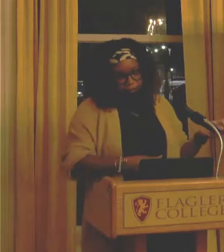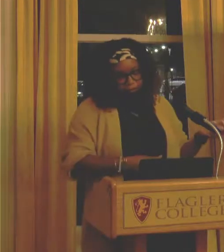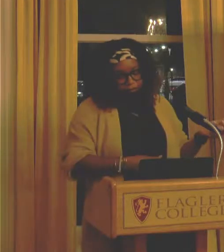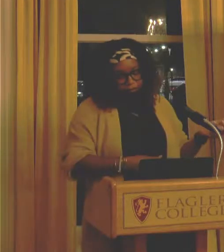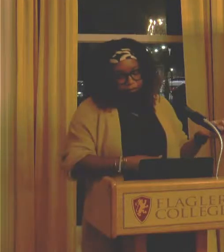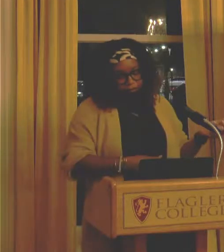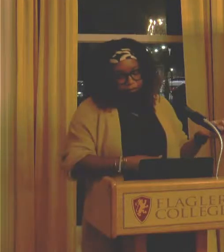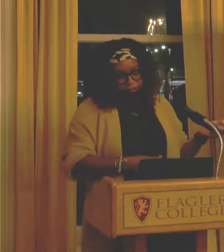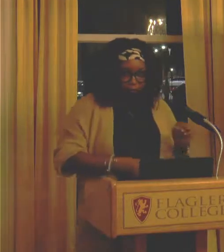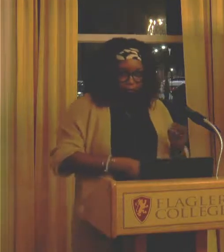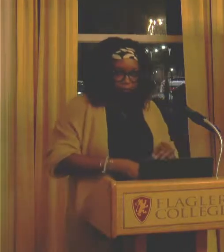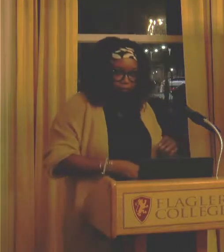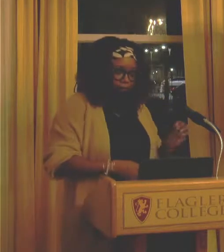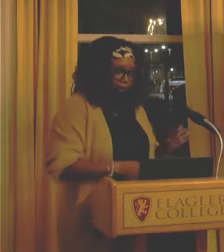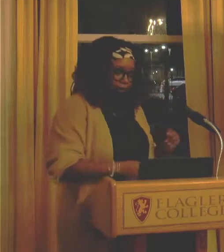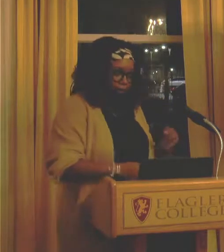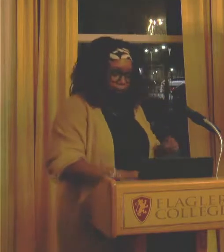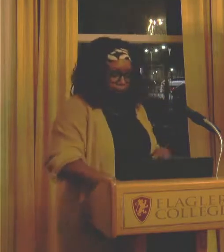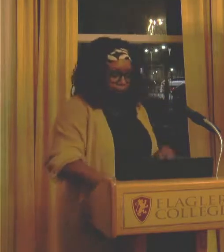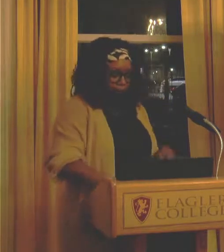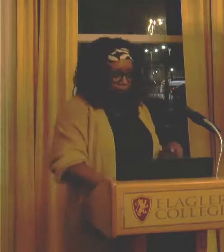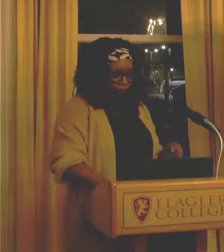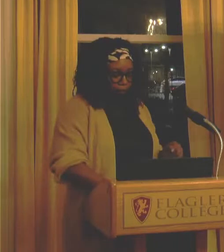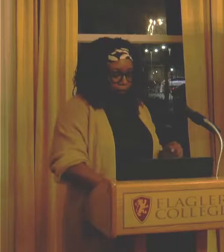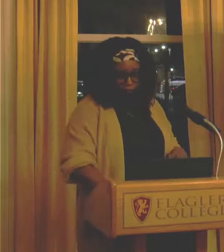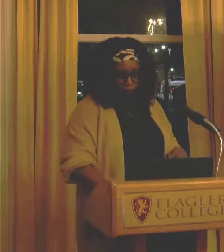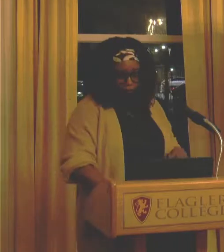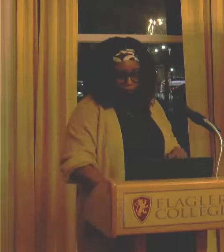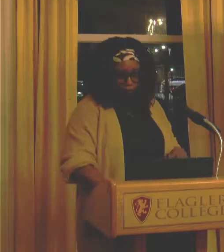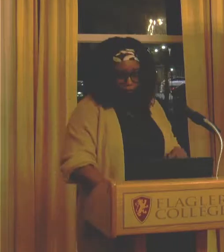CVs, artist statements, bios, proposals, and more.